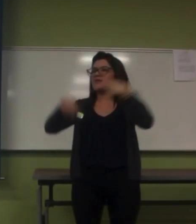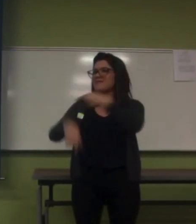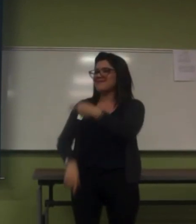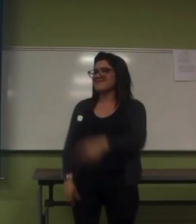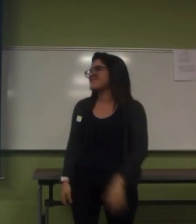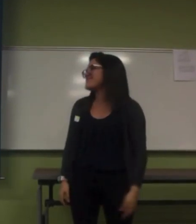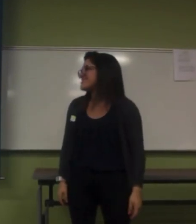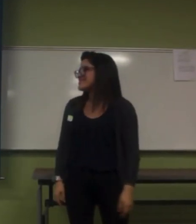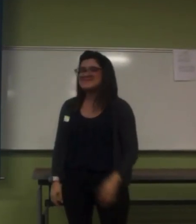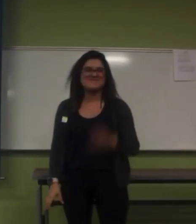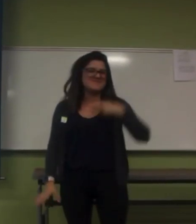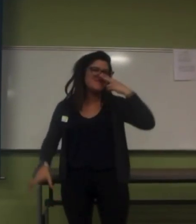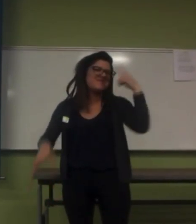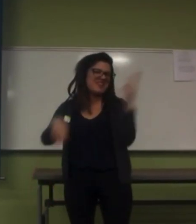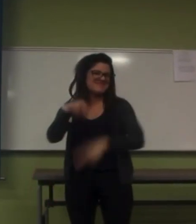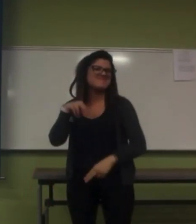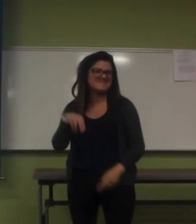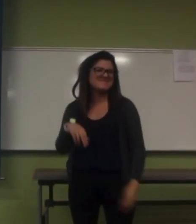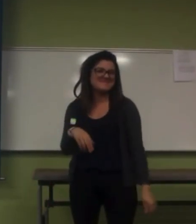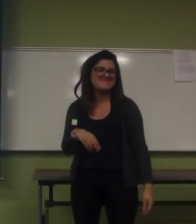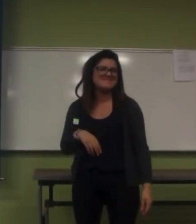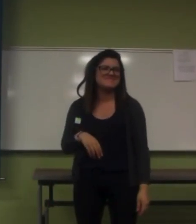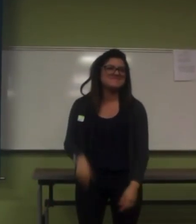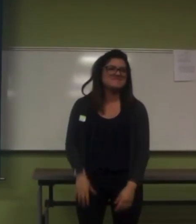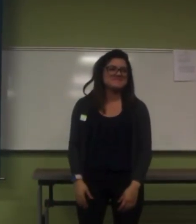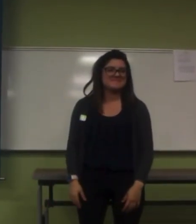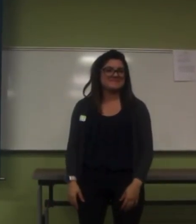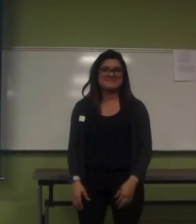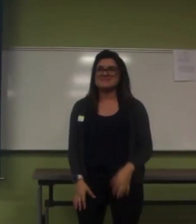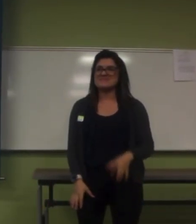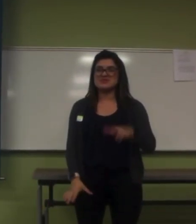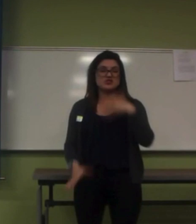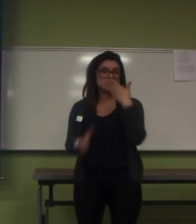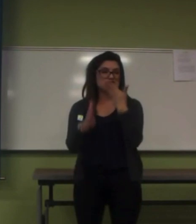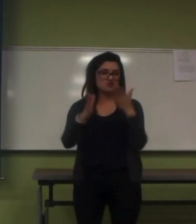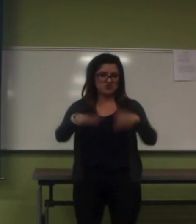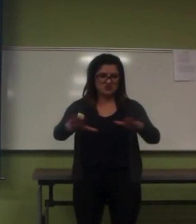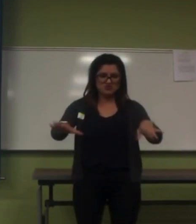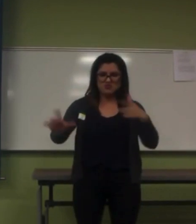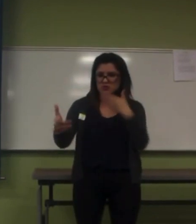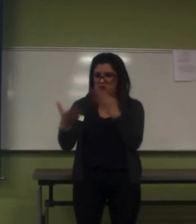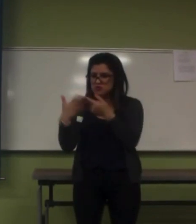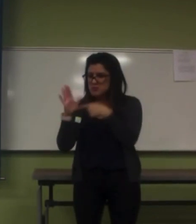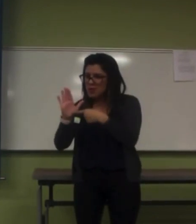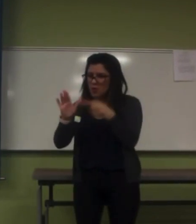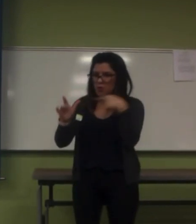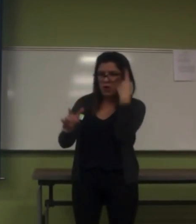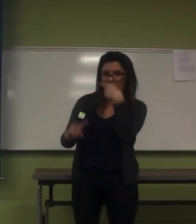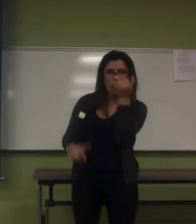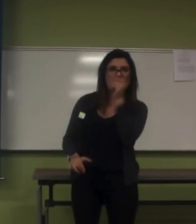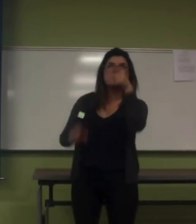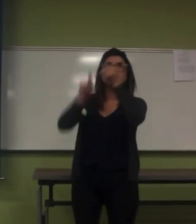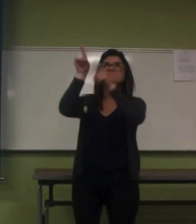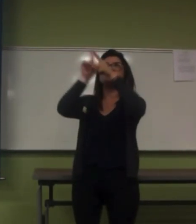So, it was a lot of fun. And, it creates a able to show the kids what their sign looked like in the night sky.